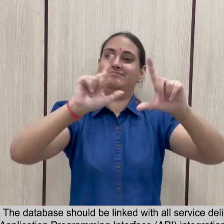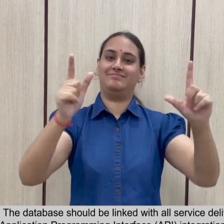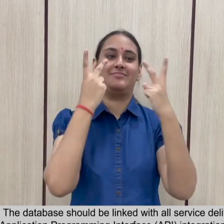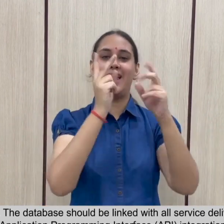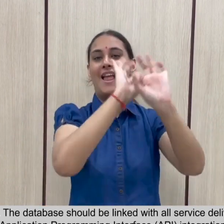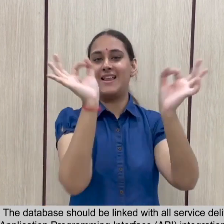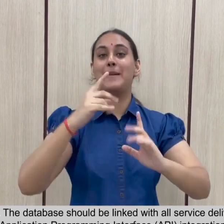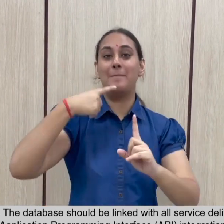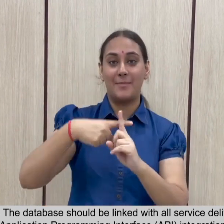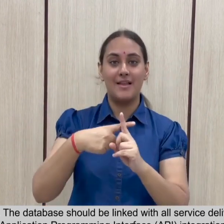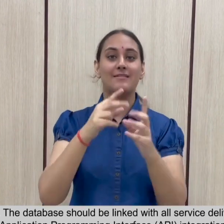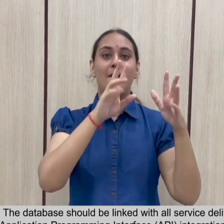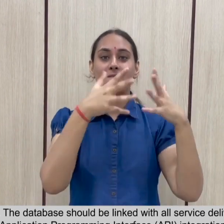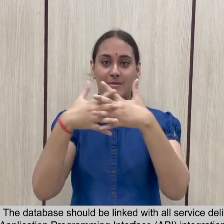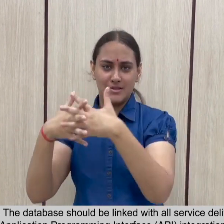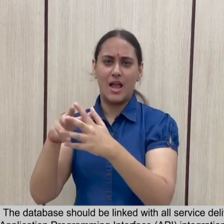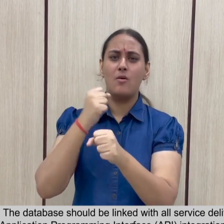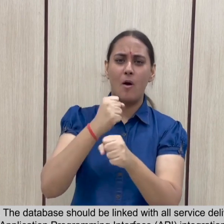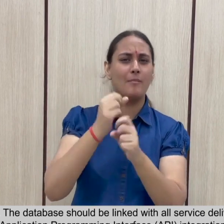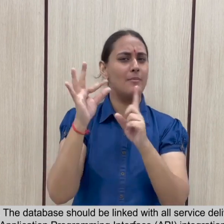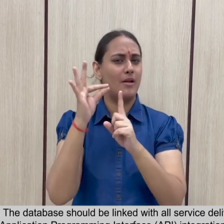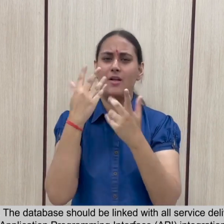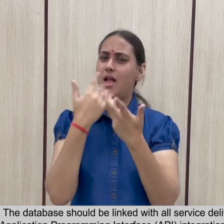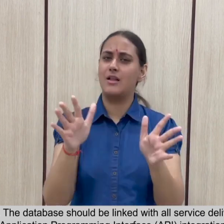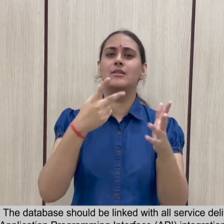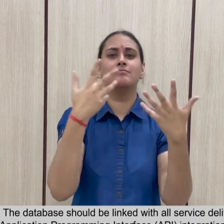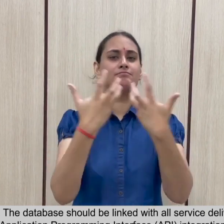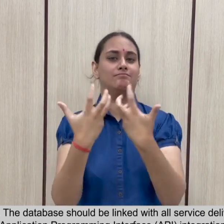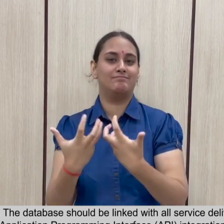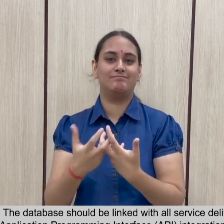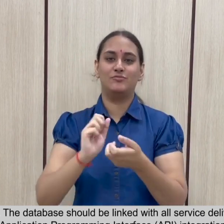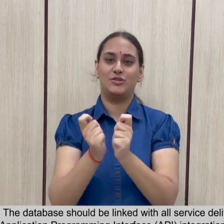interface integration in the near future.